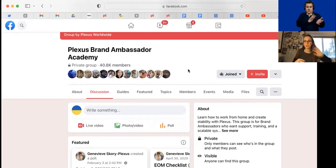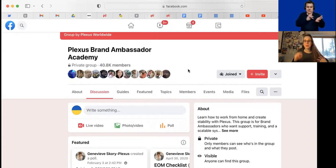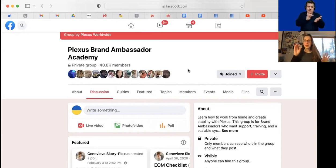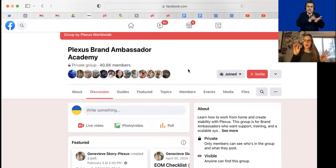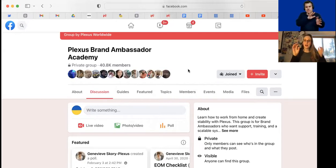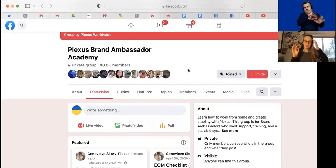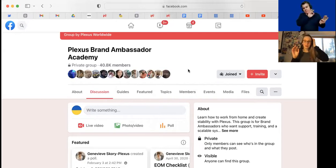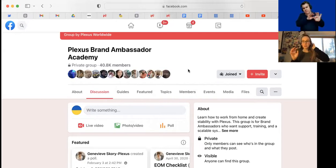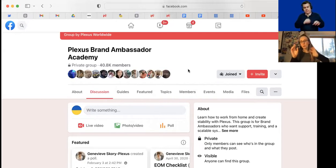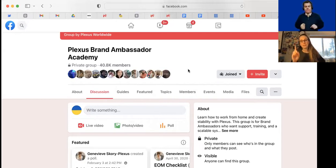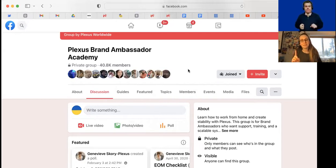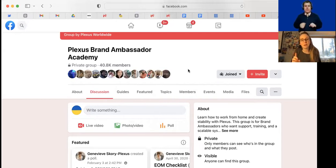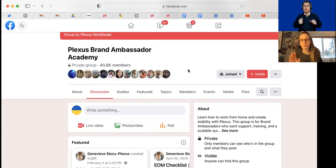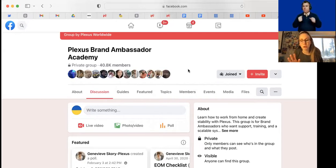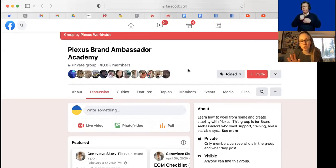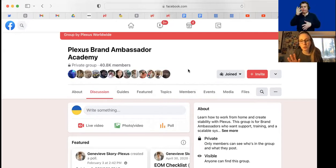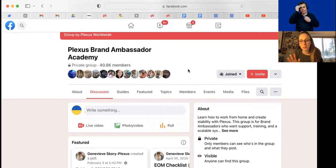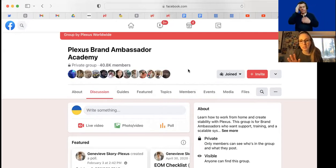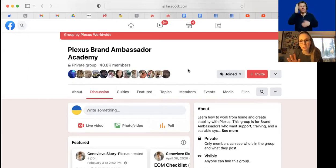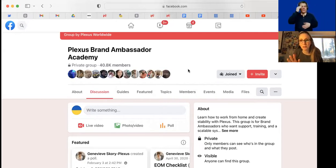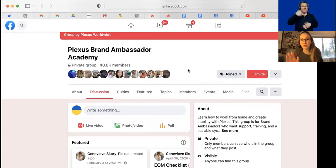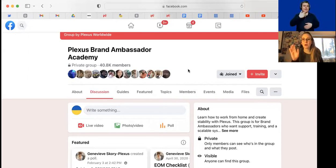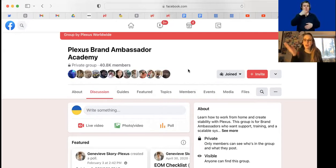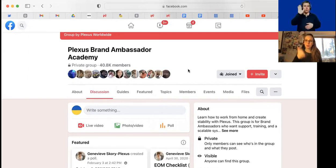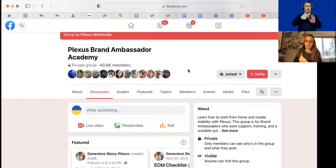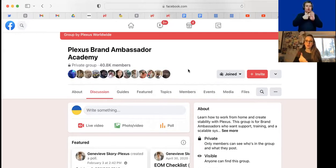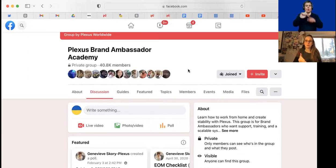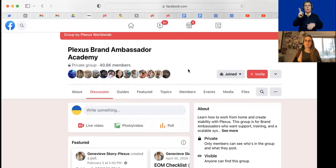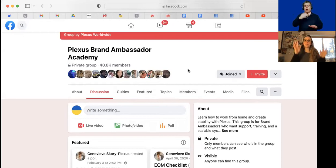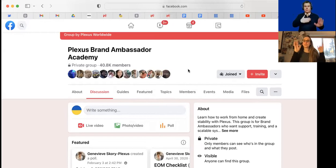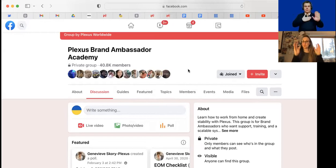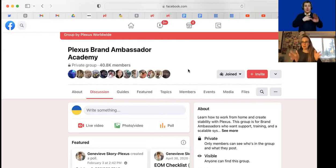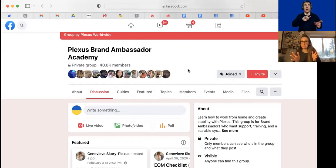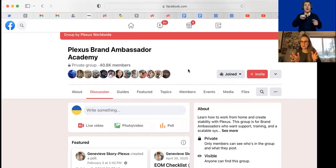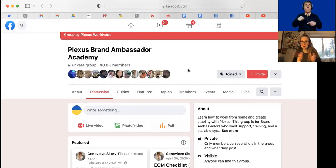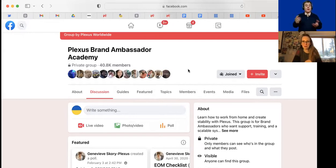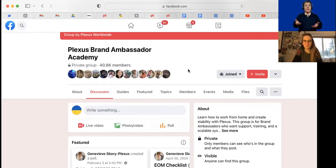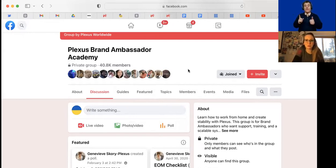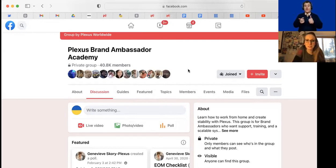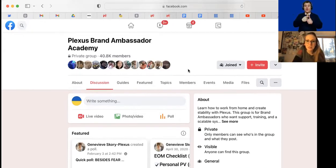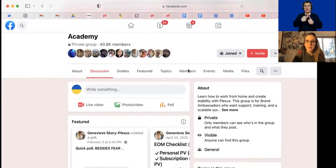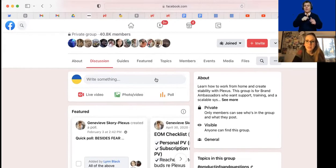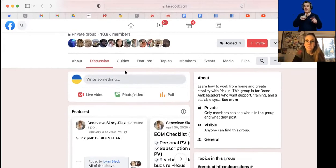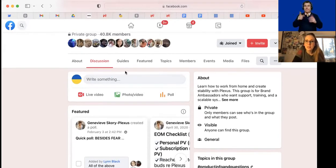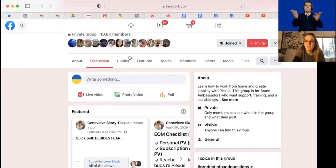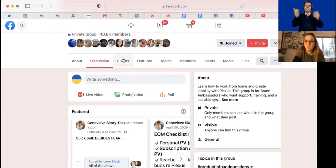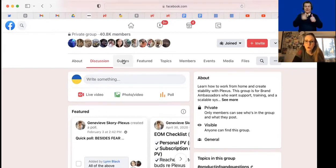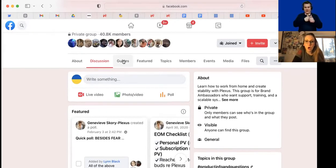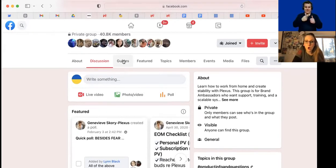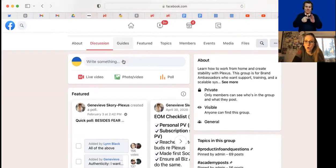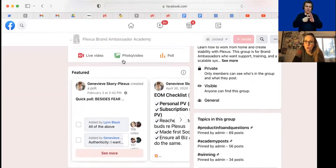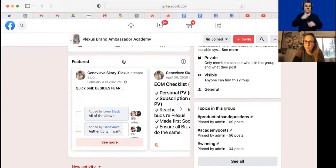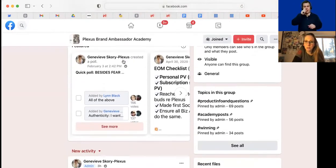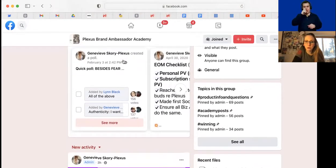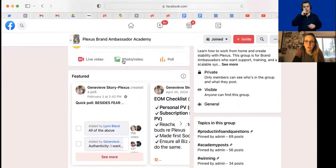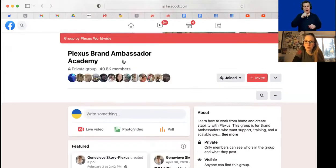information. Um, I know I said, I was going to show you where testimonies are. I went here first, so I'm going to go here first. This is